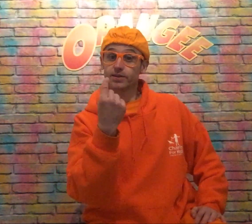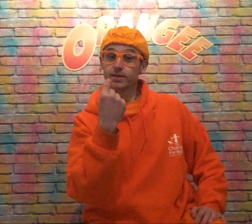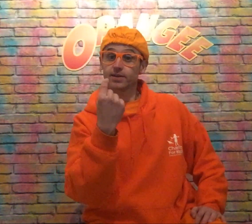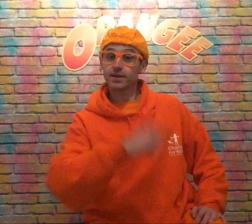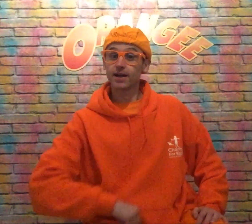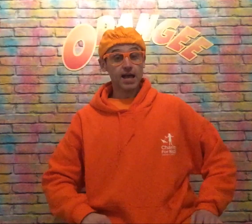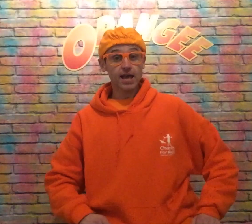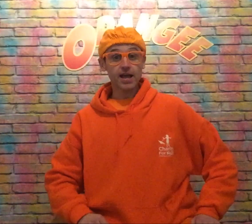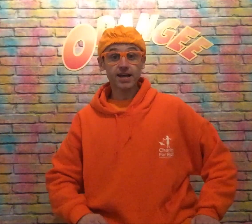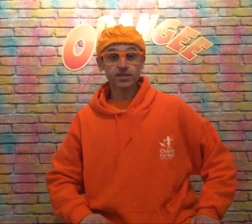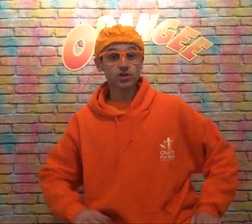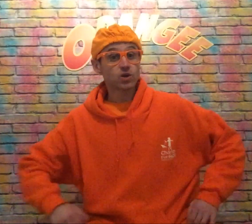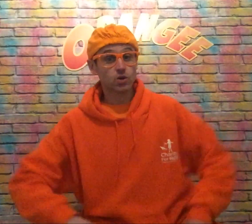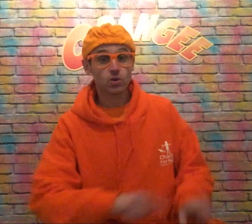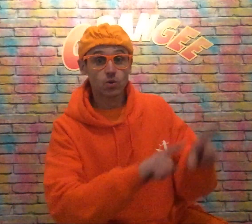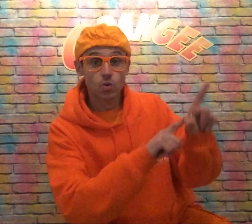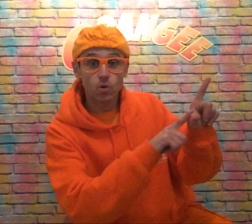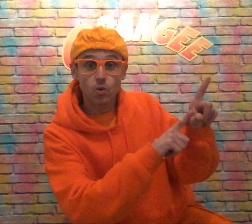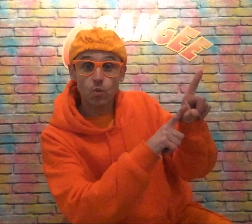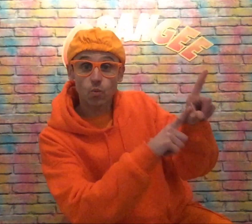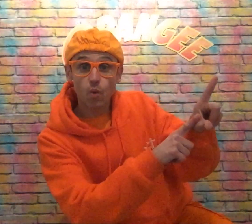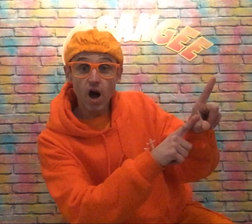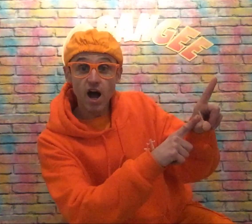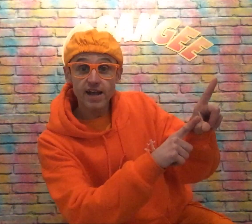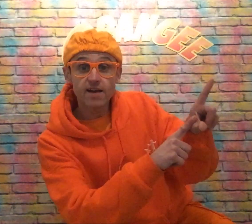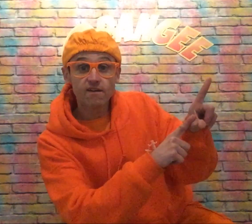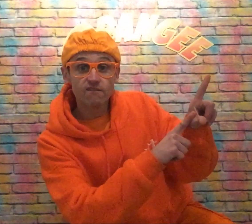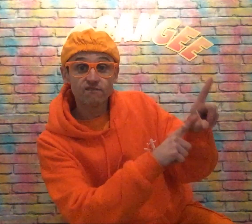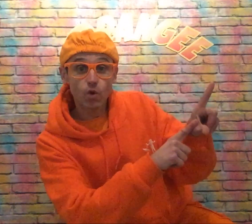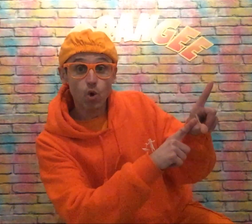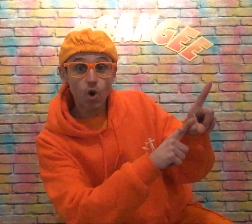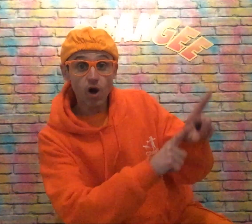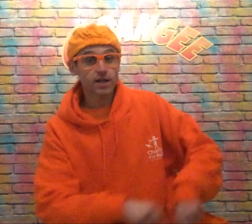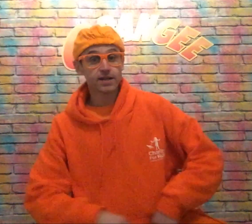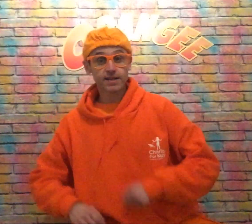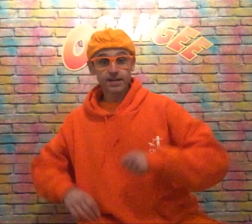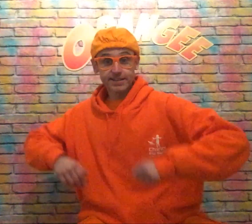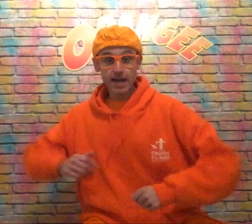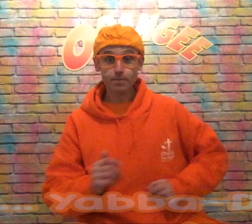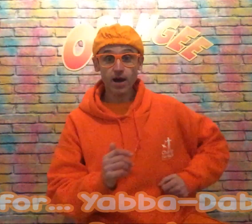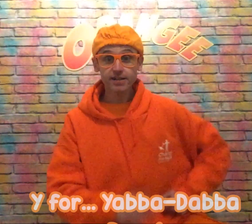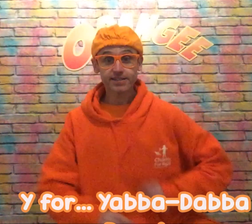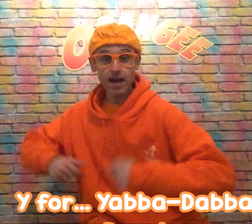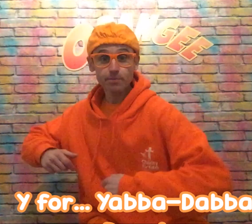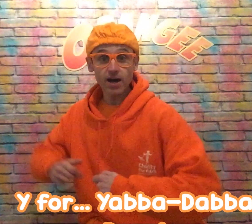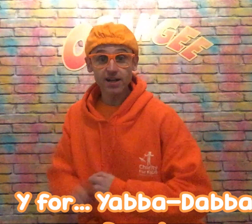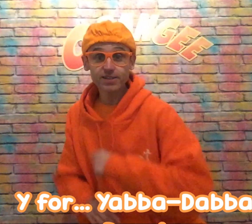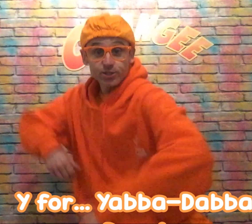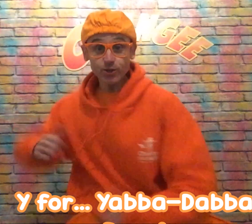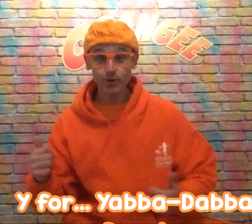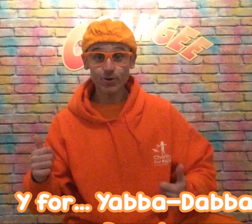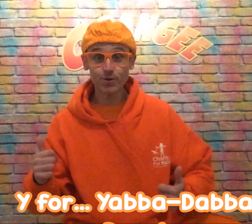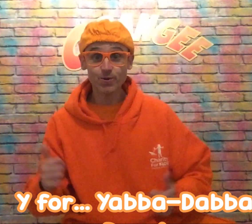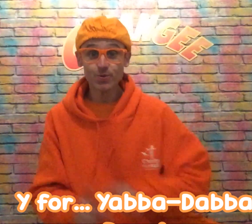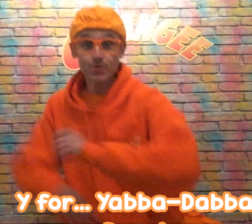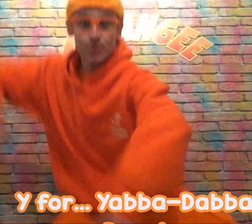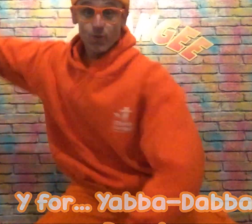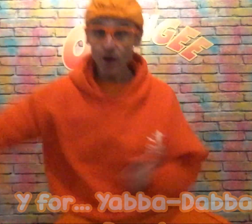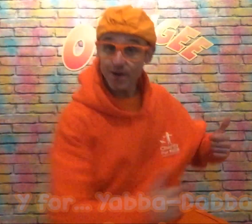And Y for Yabba Dabba Doo Woo,